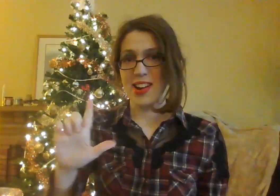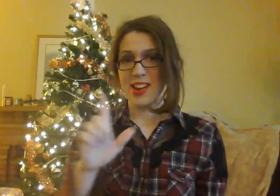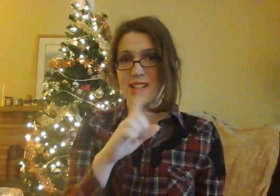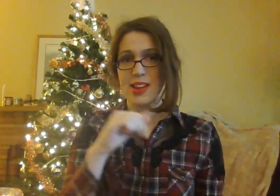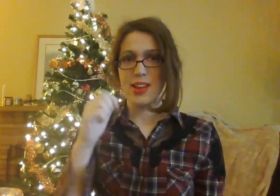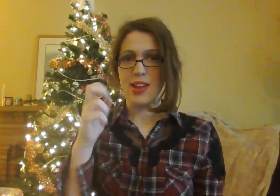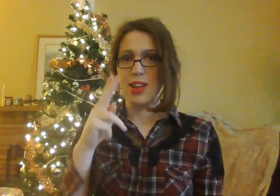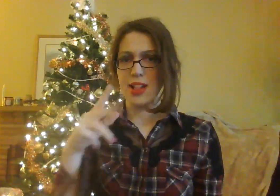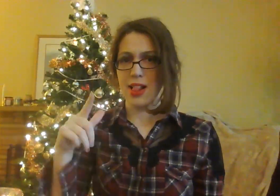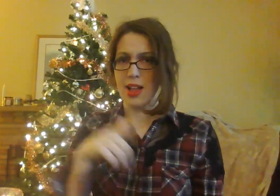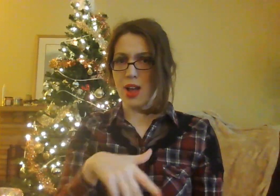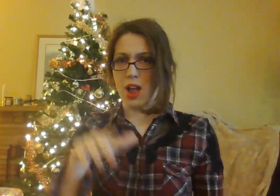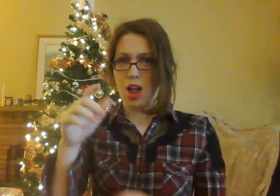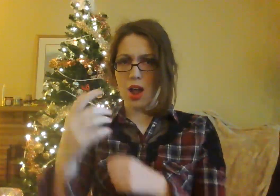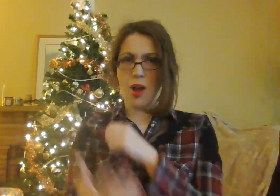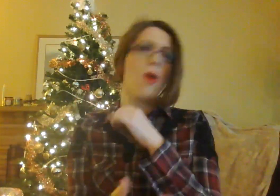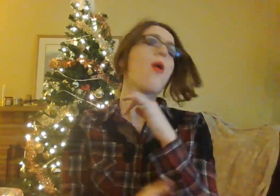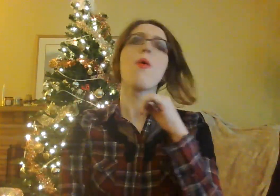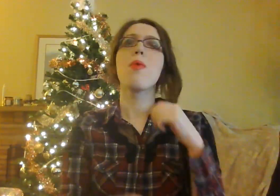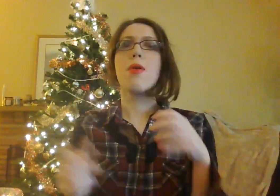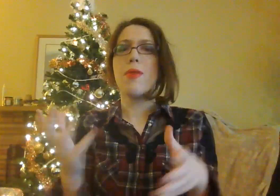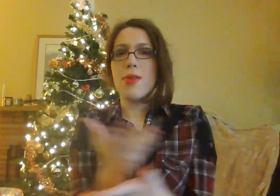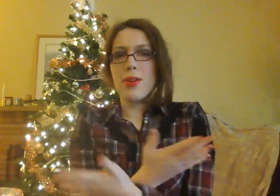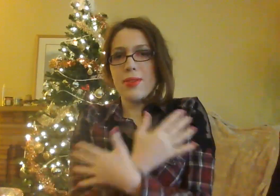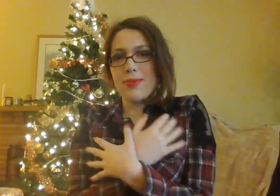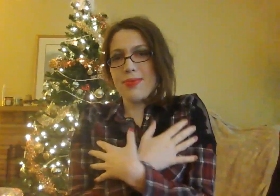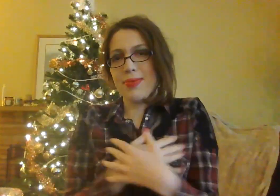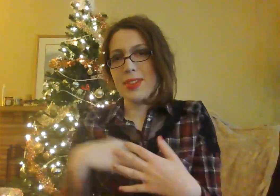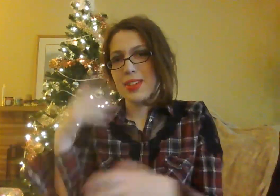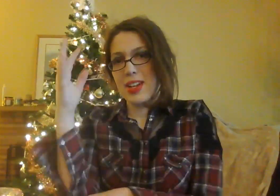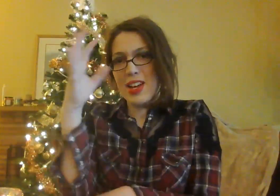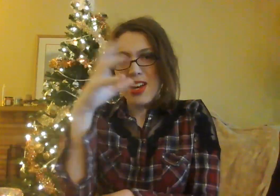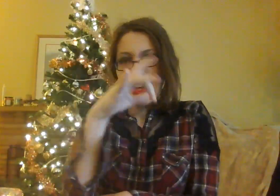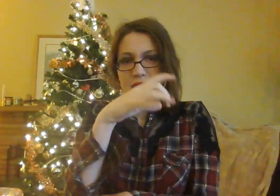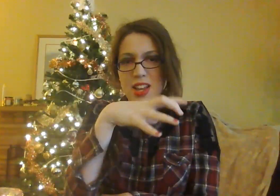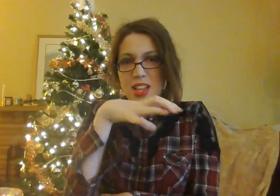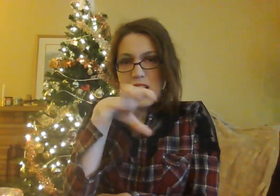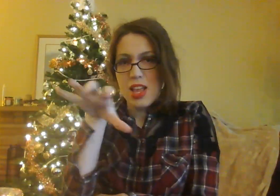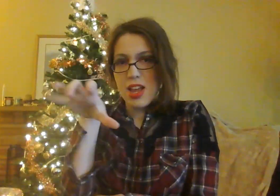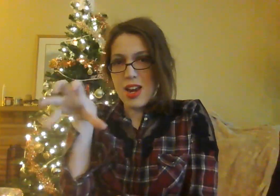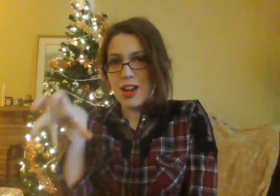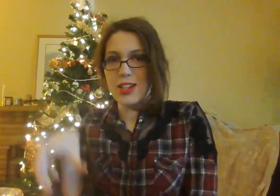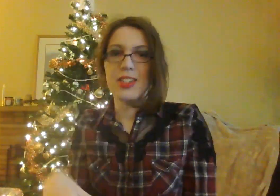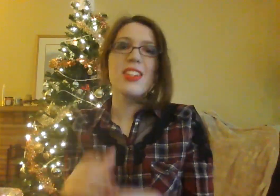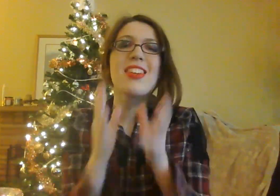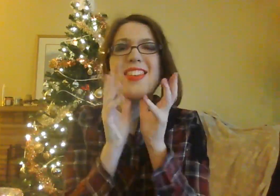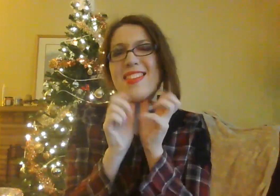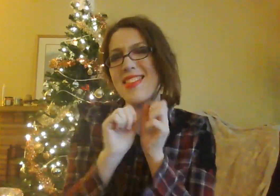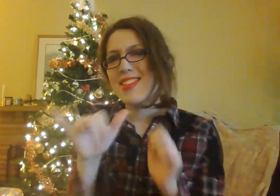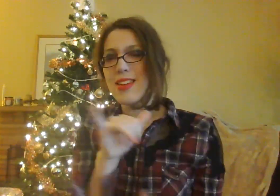heel. You're as cuddly as a cactus, you're as charming as an eel, Mr.